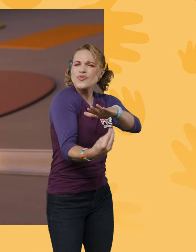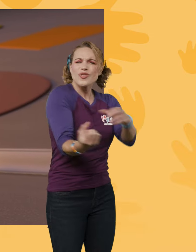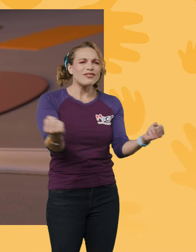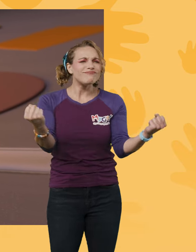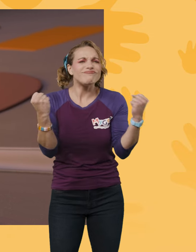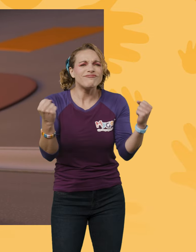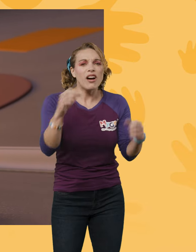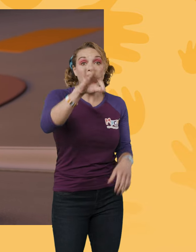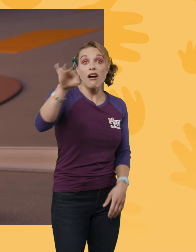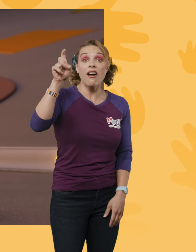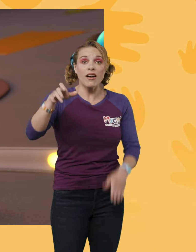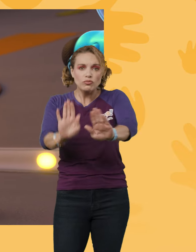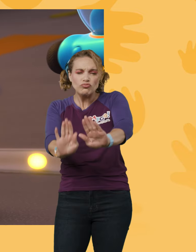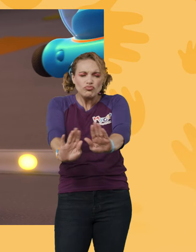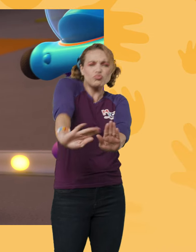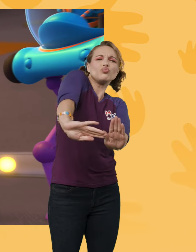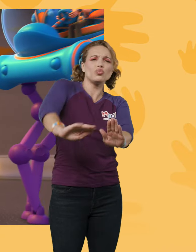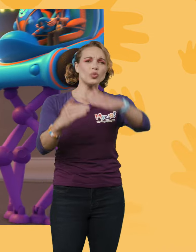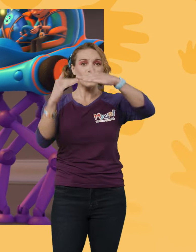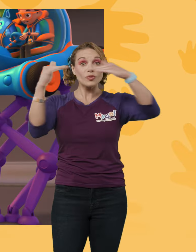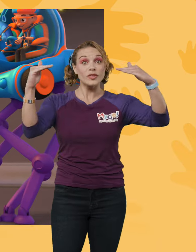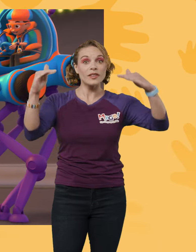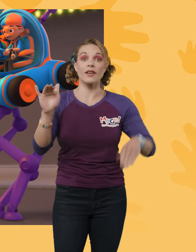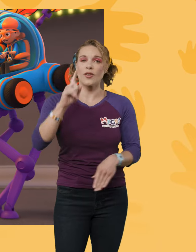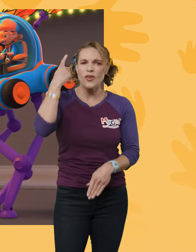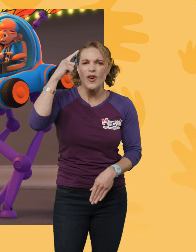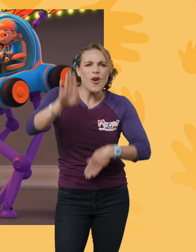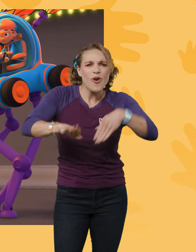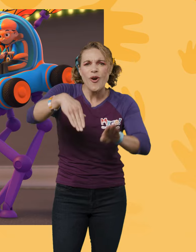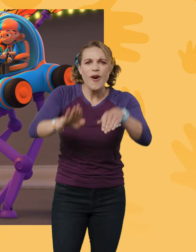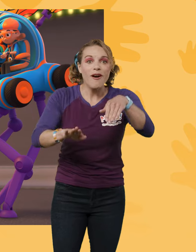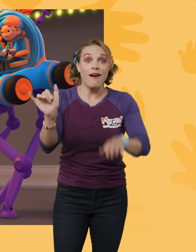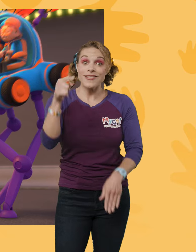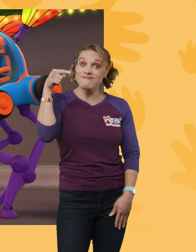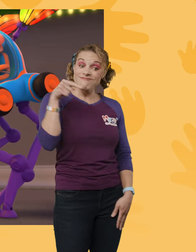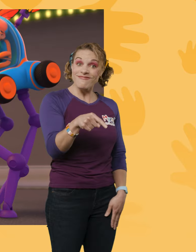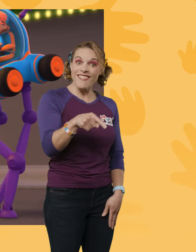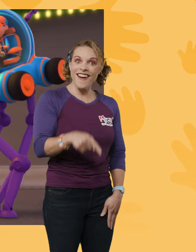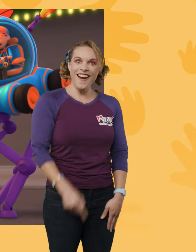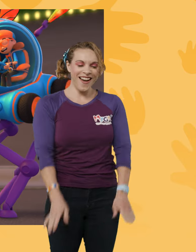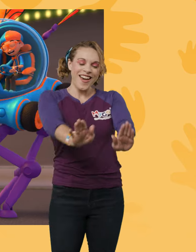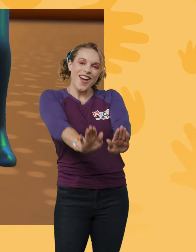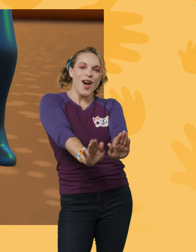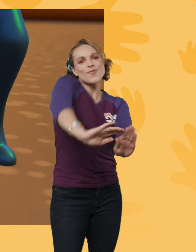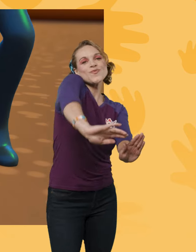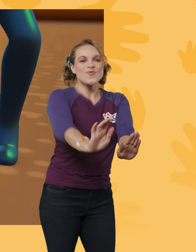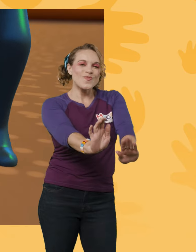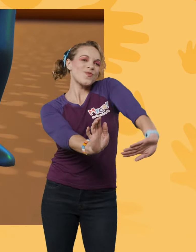is so strong that we have to push ourselves off the ceiling to walk! Like this! Ba-dip, ba-dip, ba